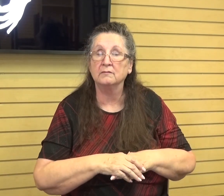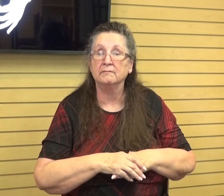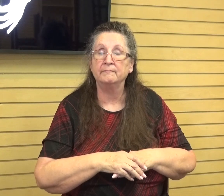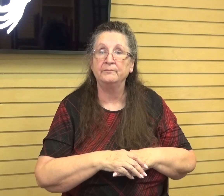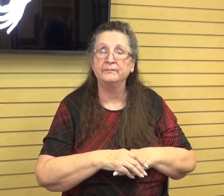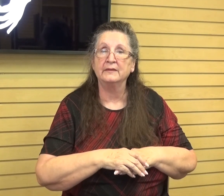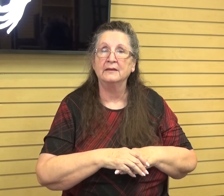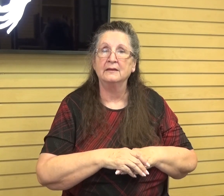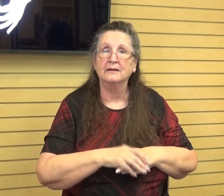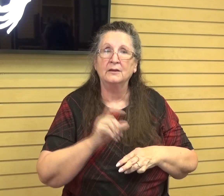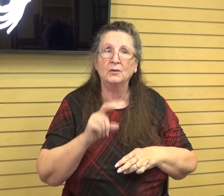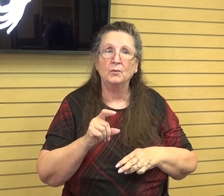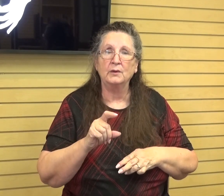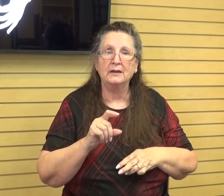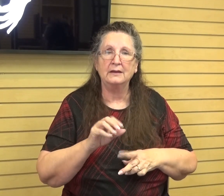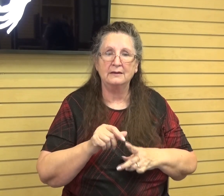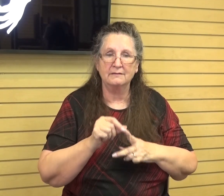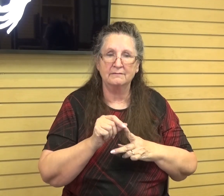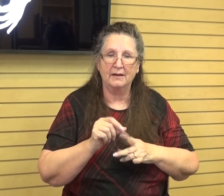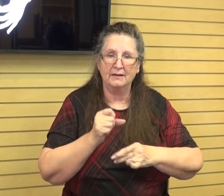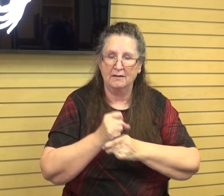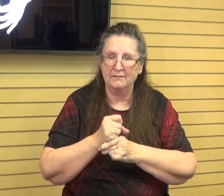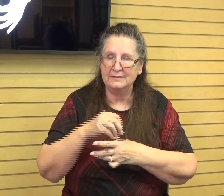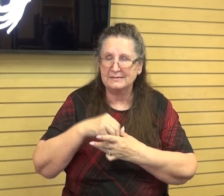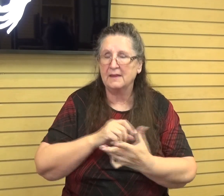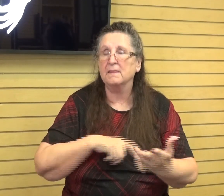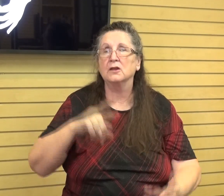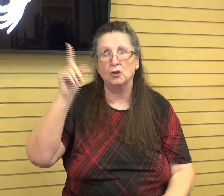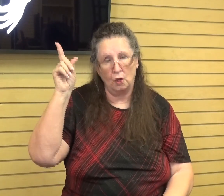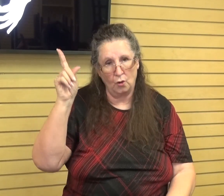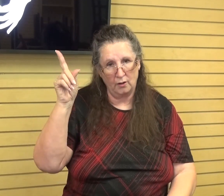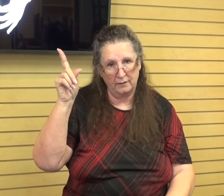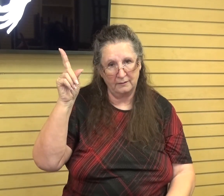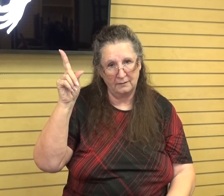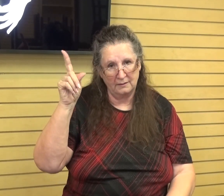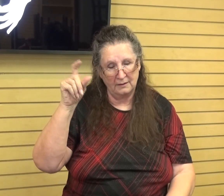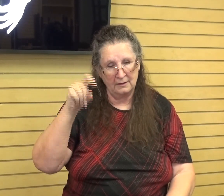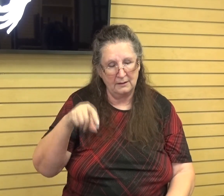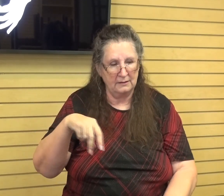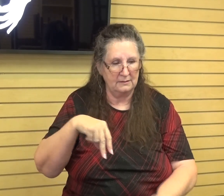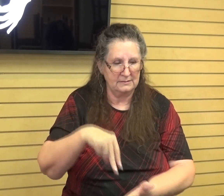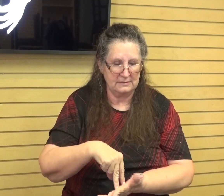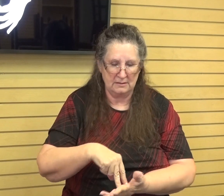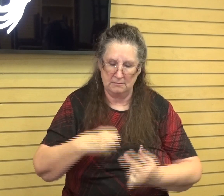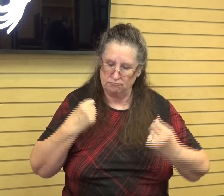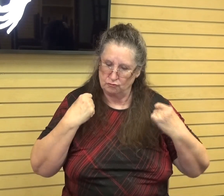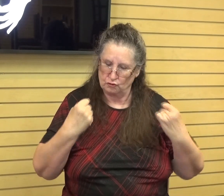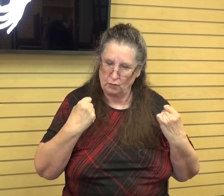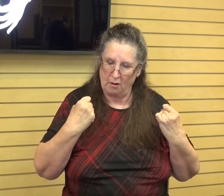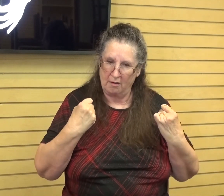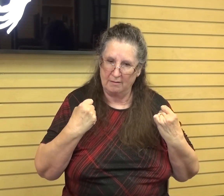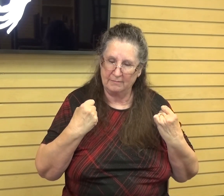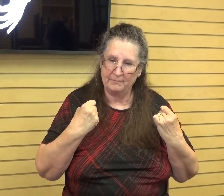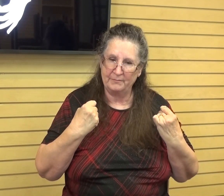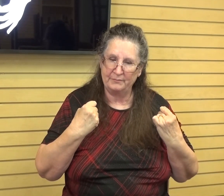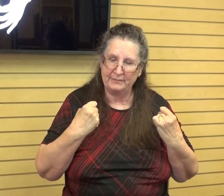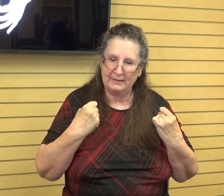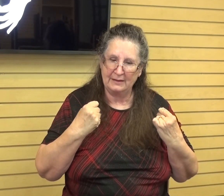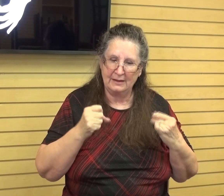We need to find our confidence in the Lord. We need to stand firm, because it was to say in verse 12,